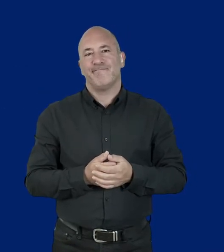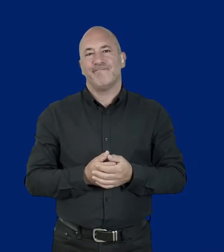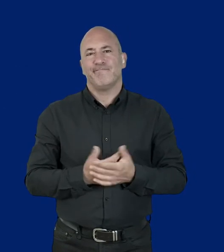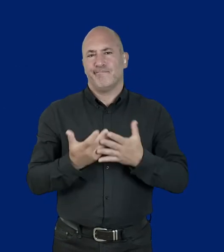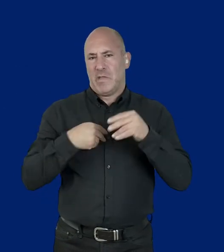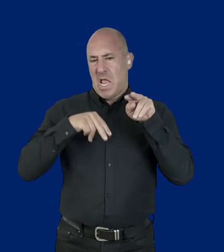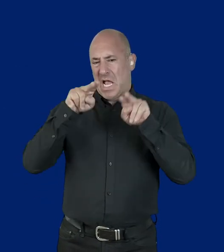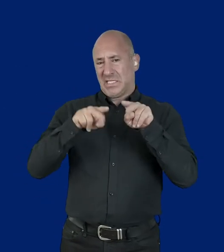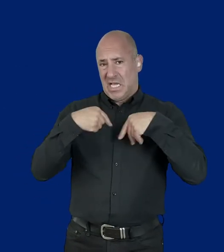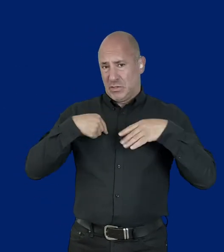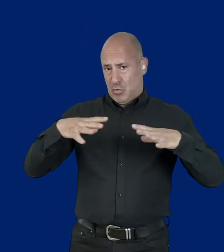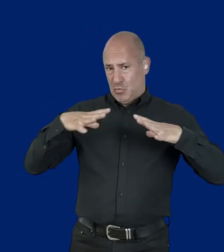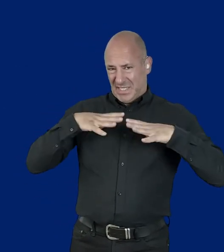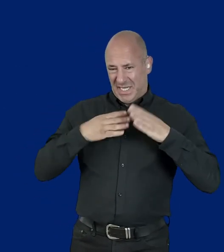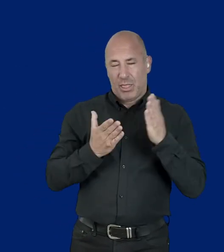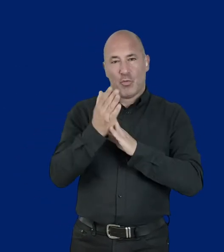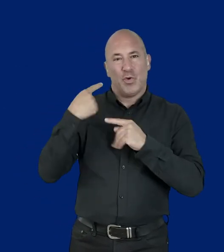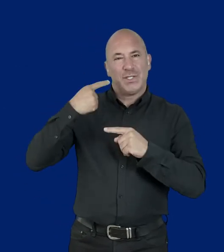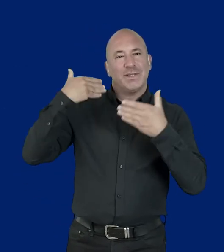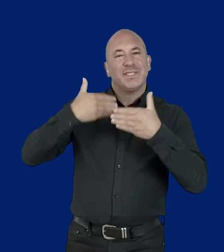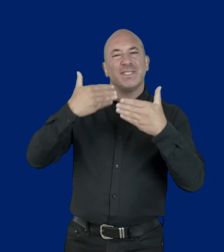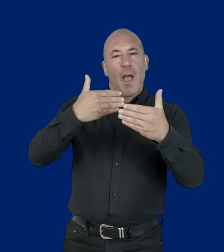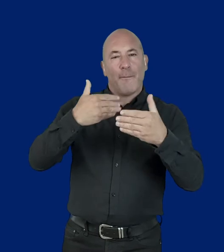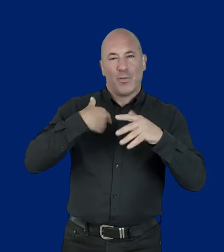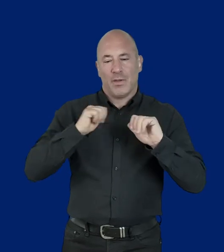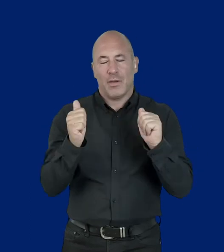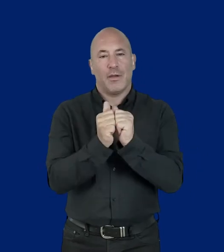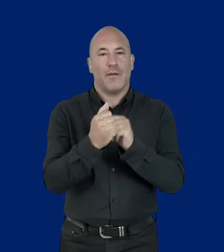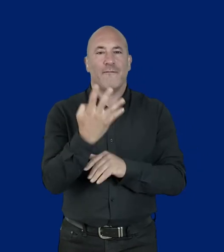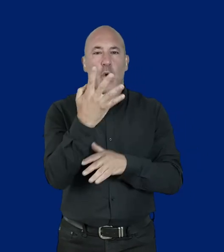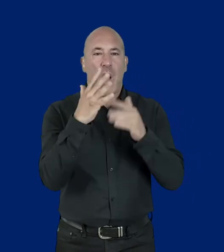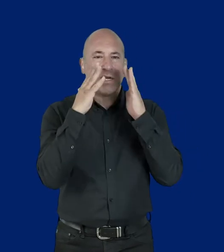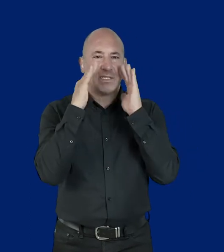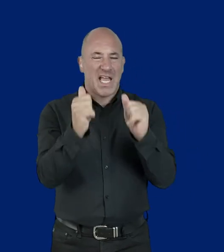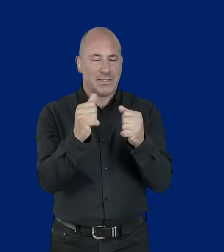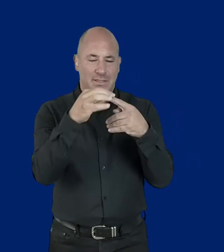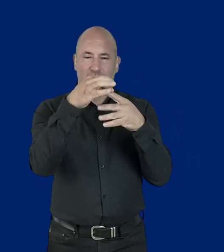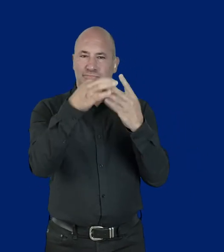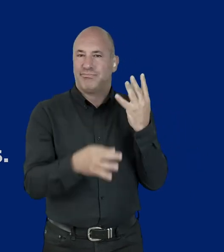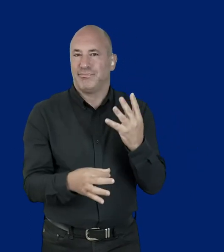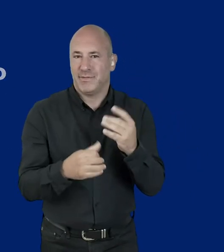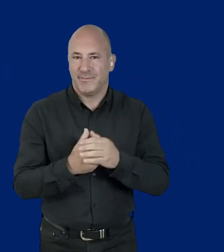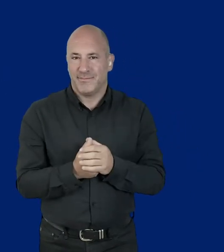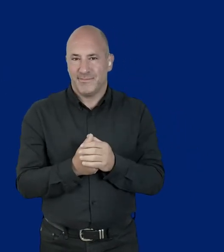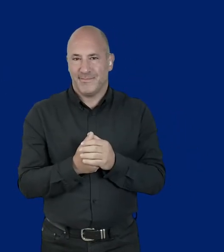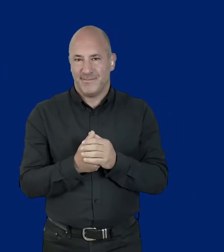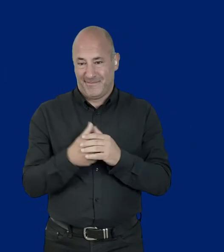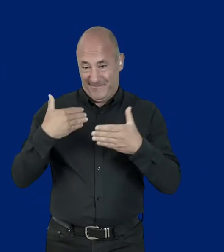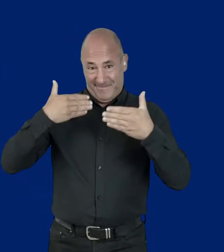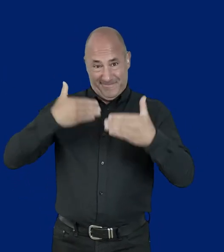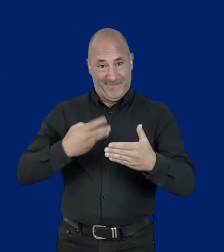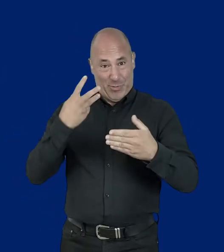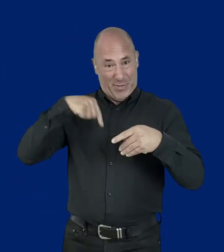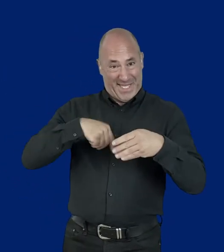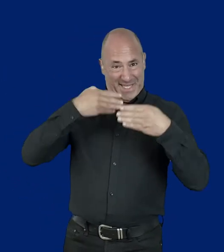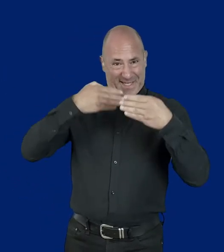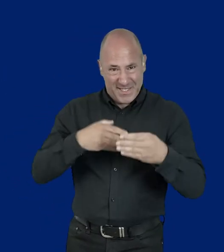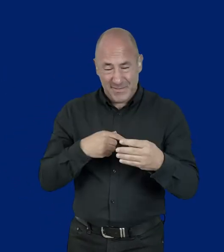To assess whether we are ready to proceed at each step, we set ourselves four tests. At this stage, unfortunately,